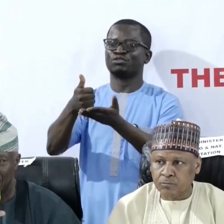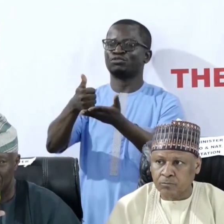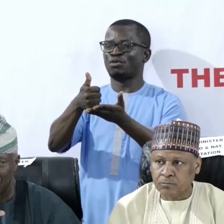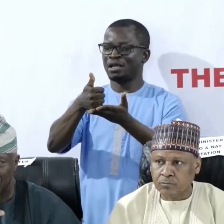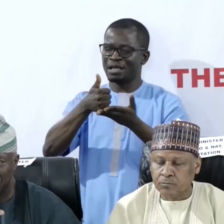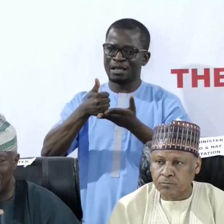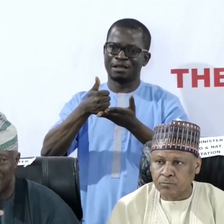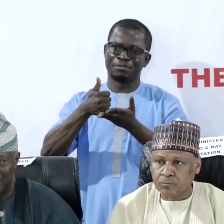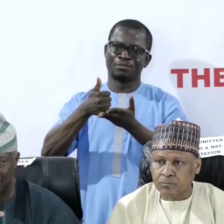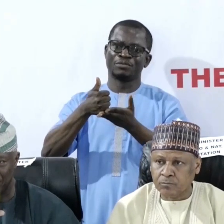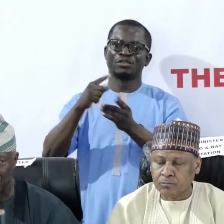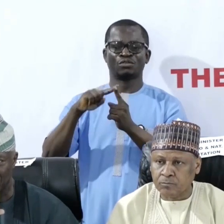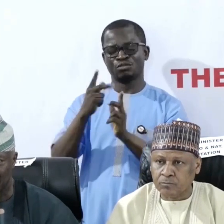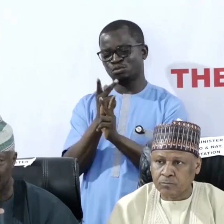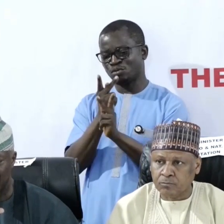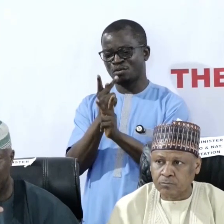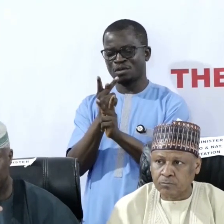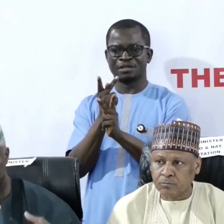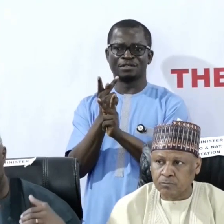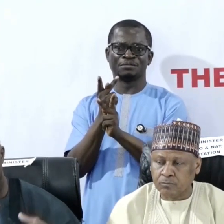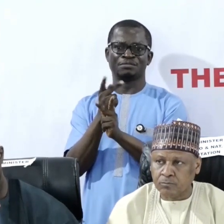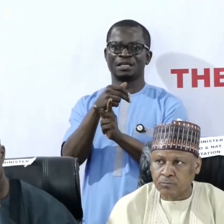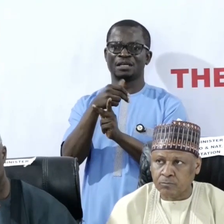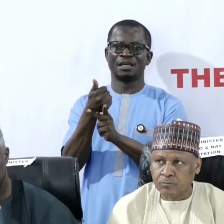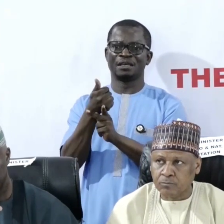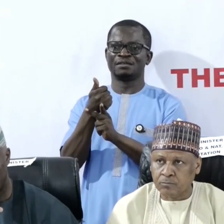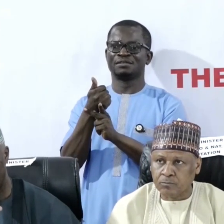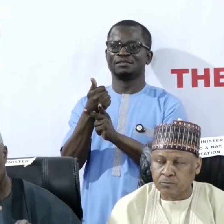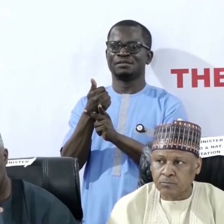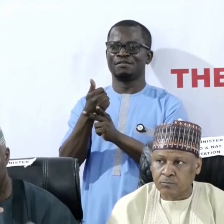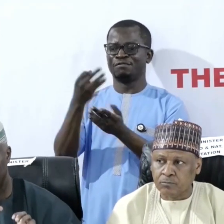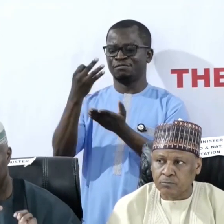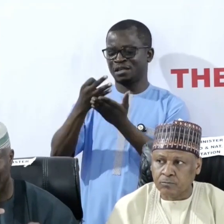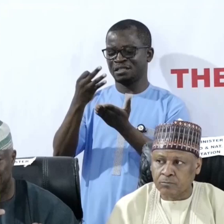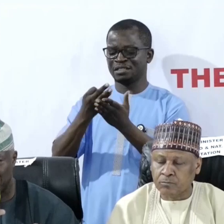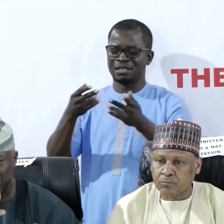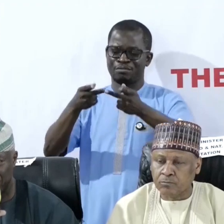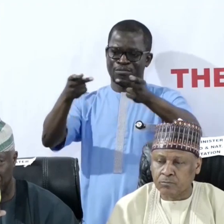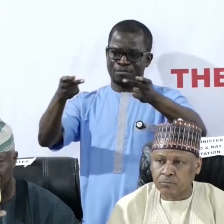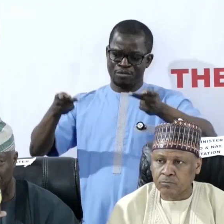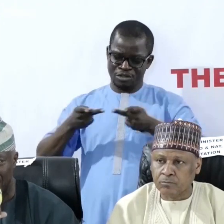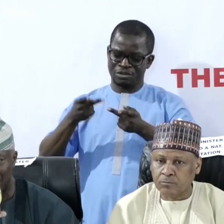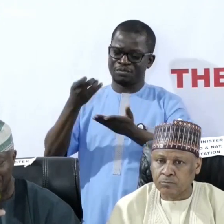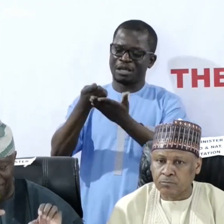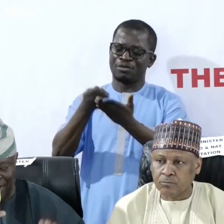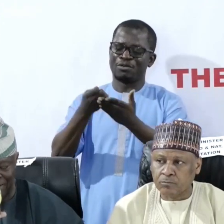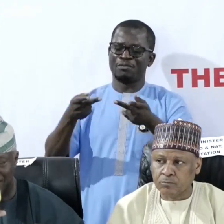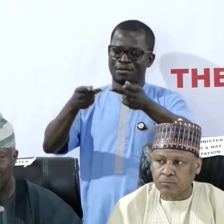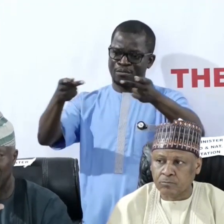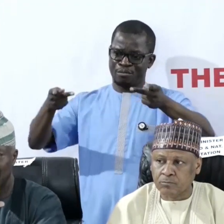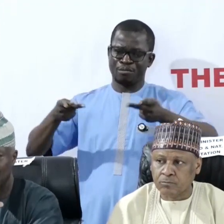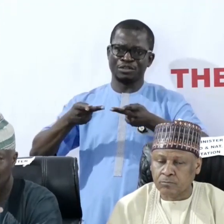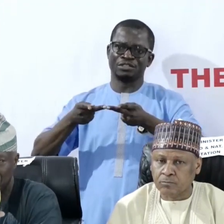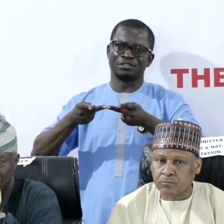maintain a fiscal position, an economic and financial position that